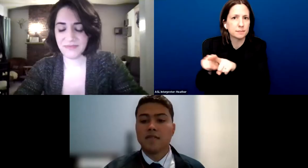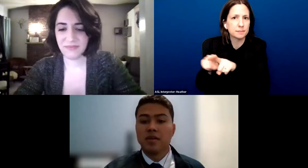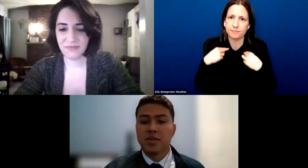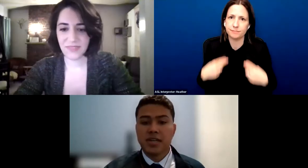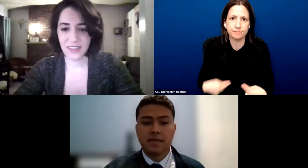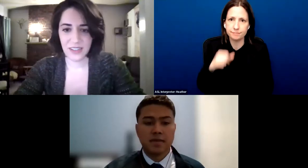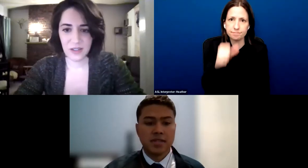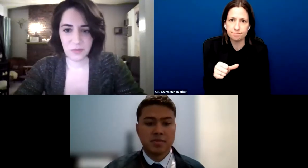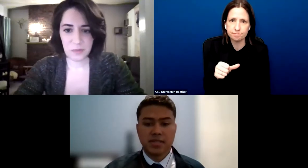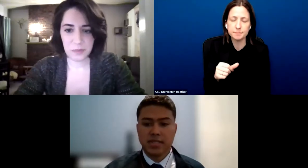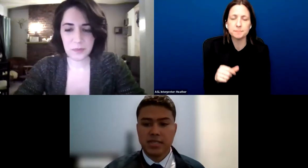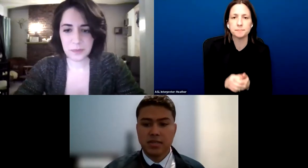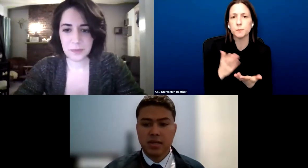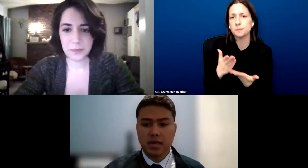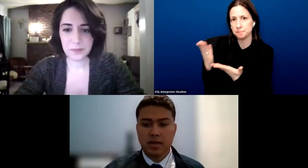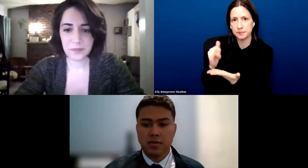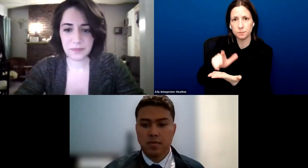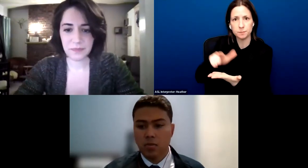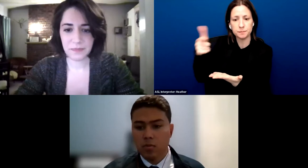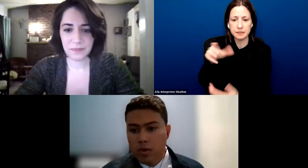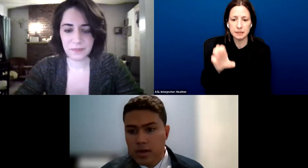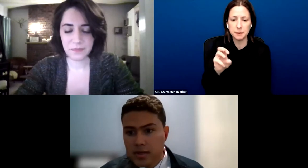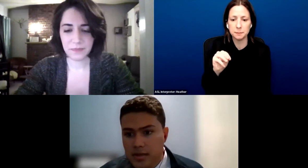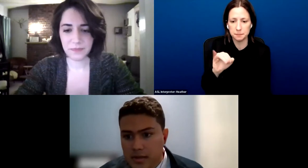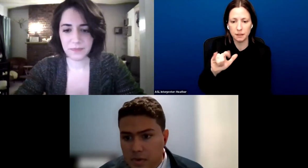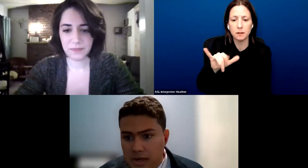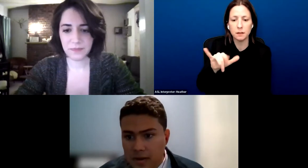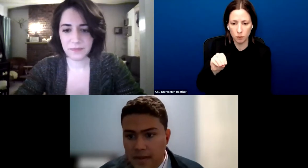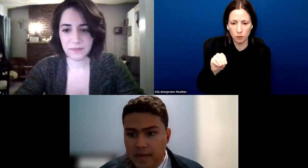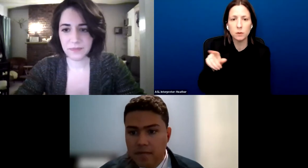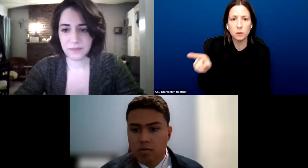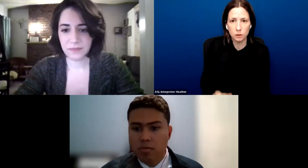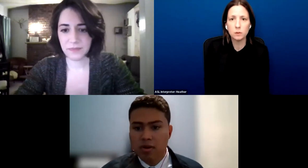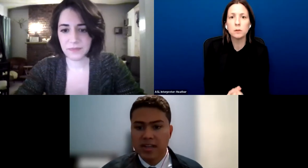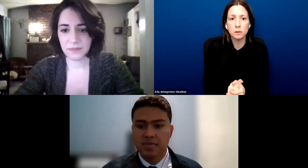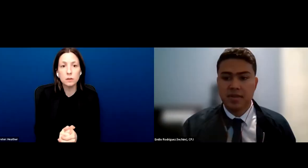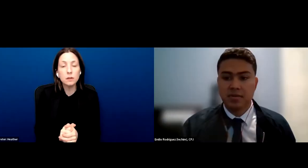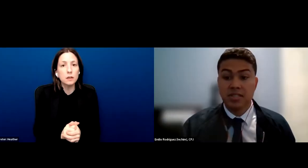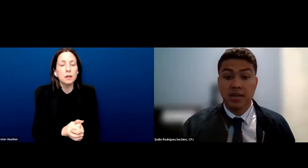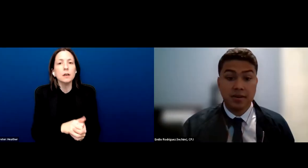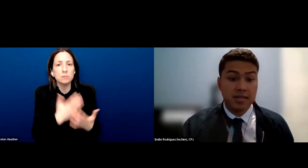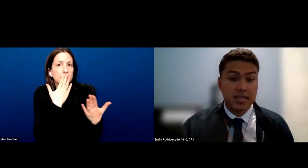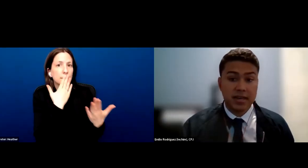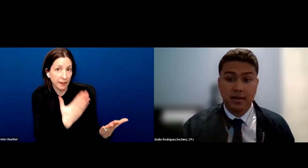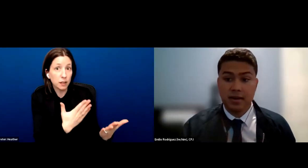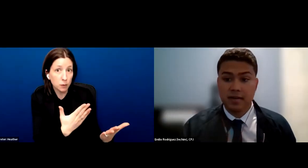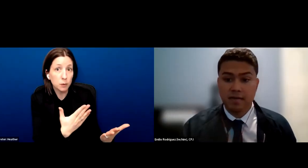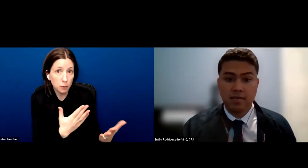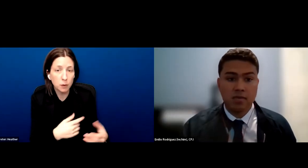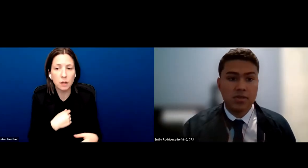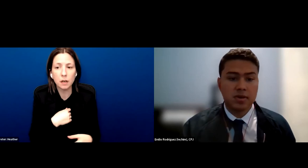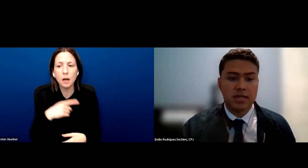Thank you very much, Hannah, for this presentation. I want to point out that the full report has been now shared in the chat